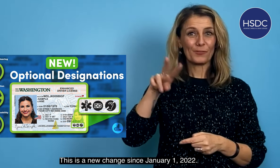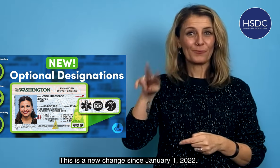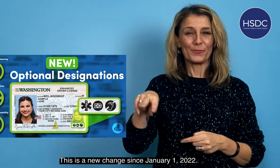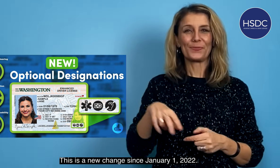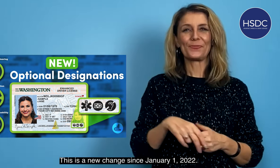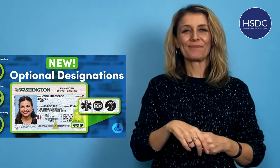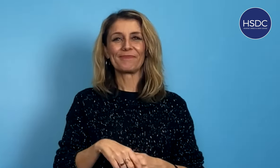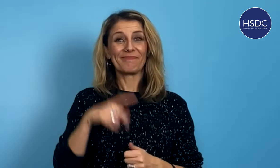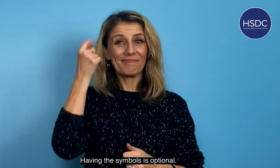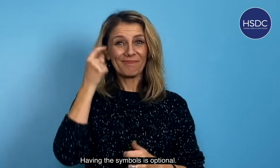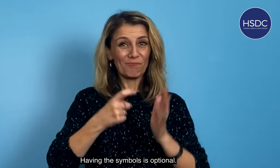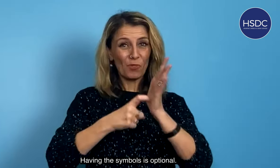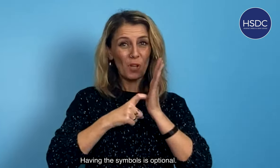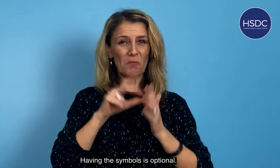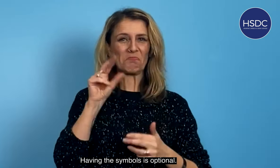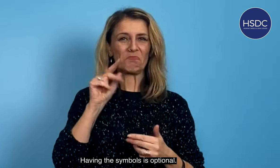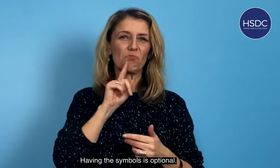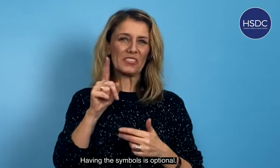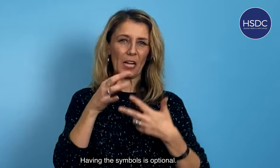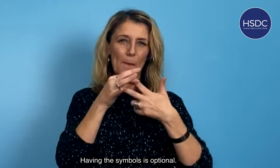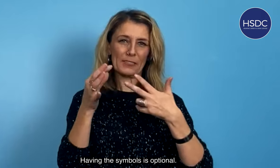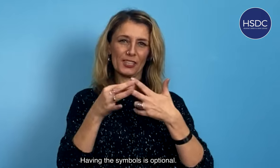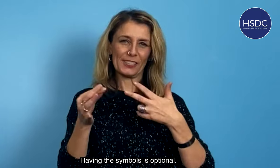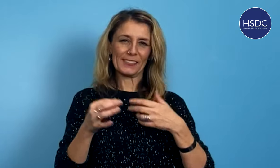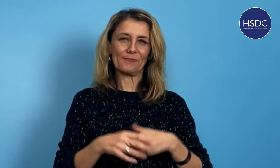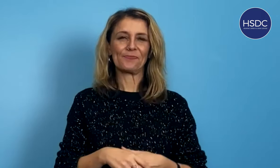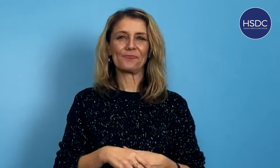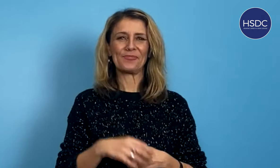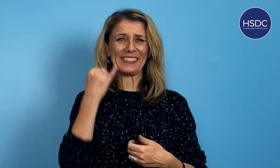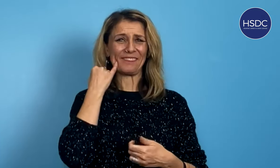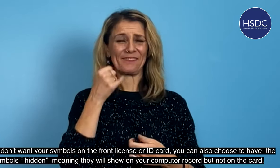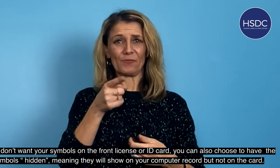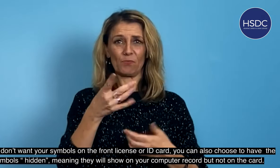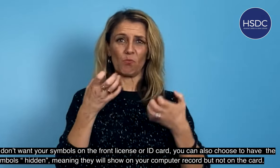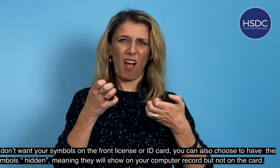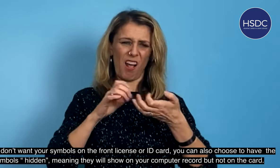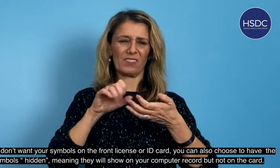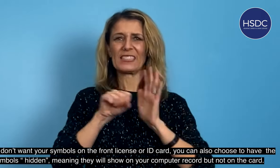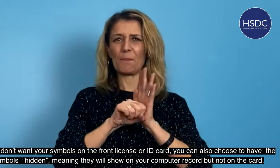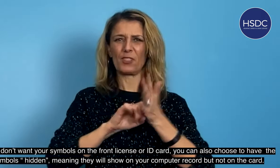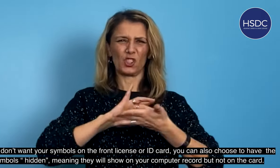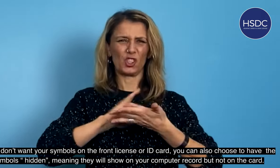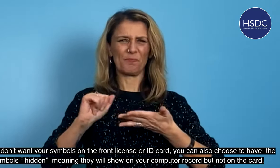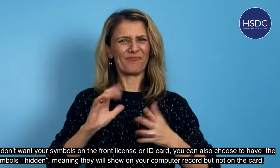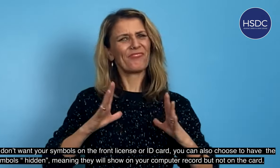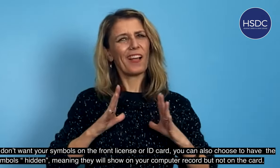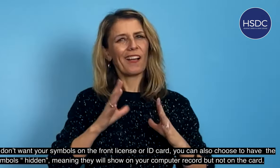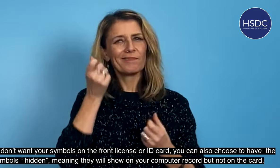2022. Having the symbols is optional. If you don't want your symbols on the front license or ID card, you can also choose